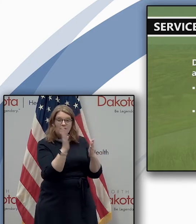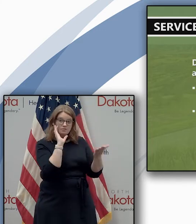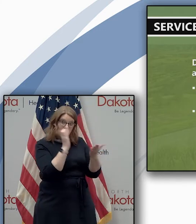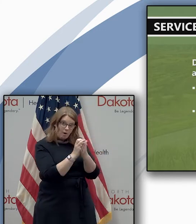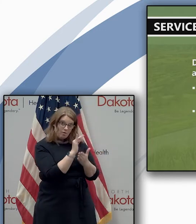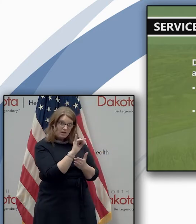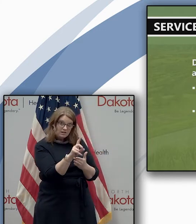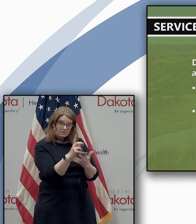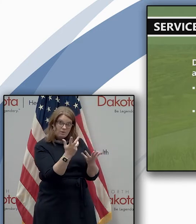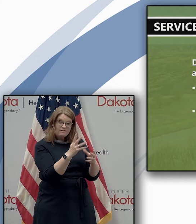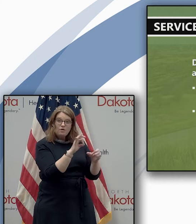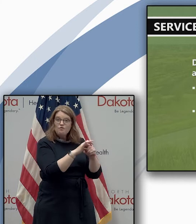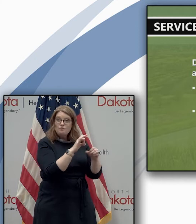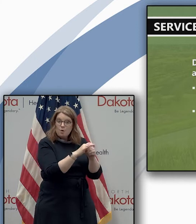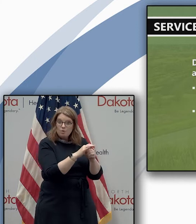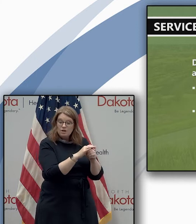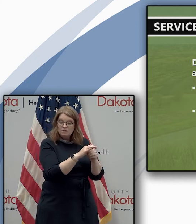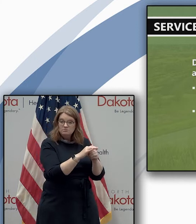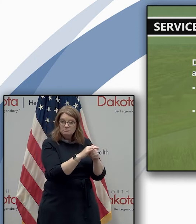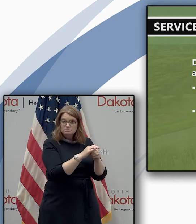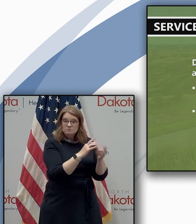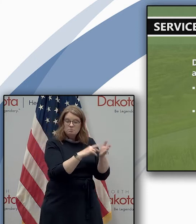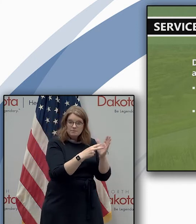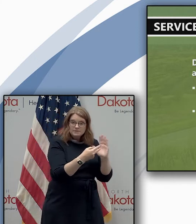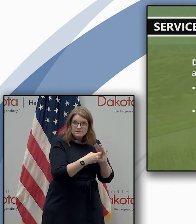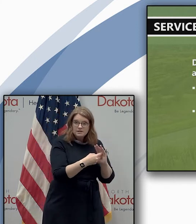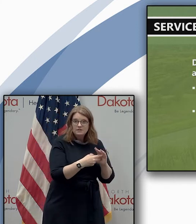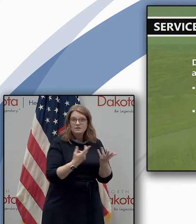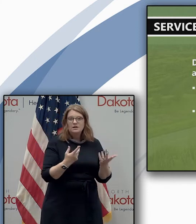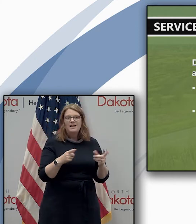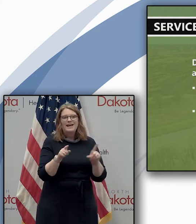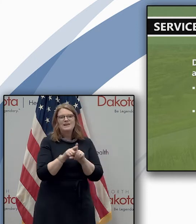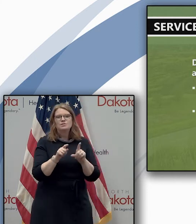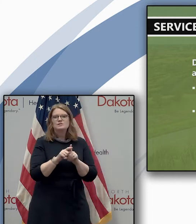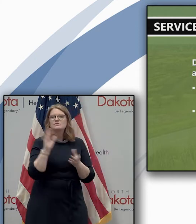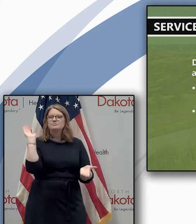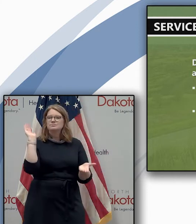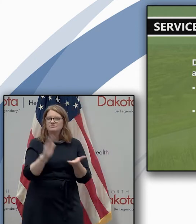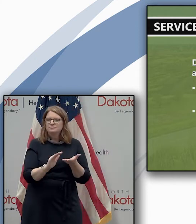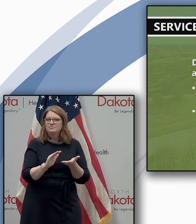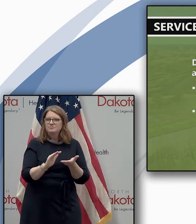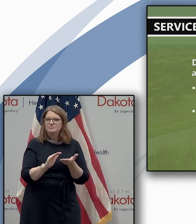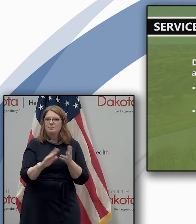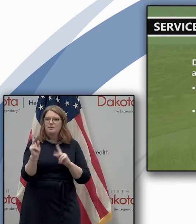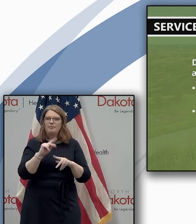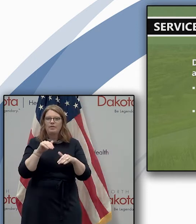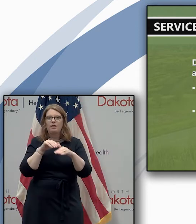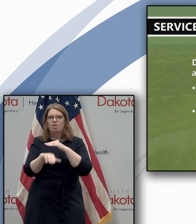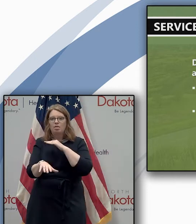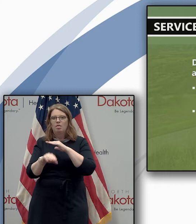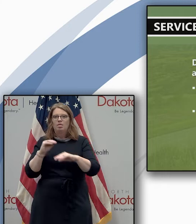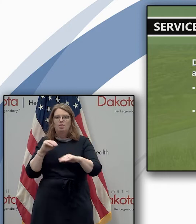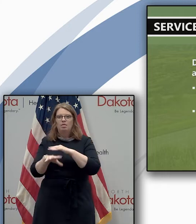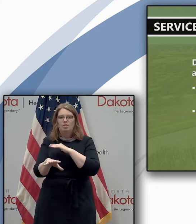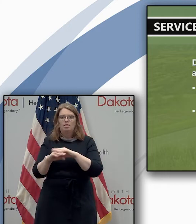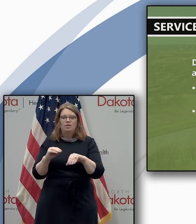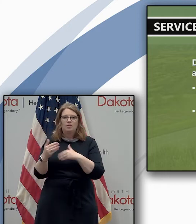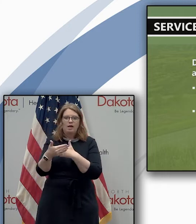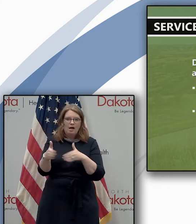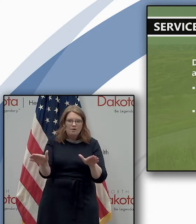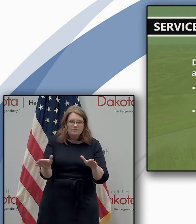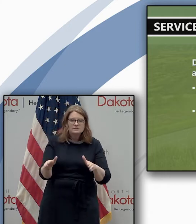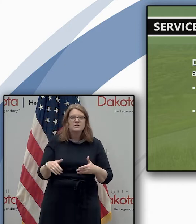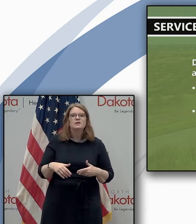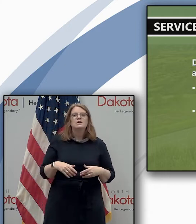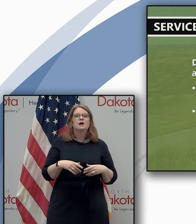voting purposes to meet north dakotans where they are and to reduce traffic through nddot offices uh they're utilizing drop boxes